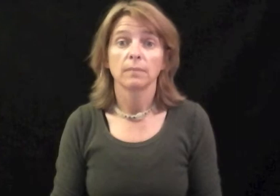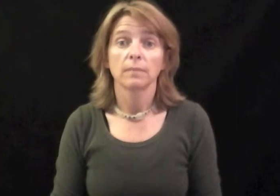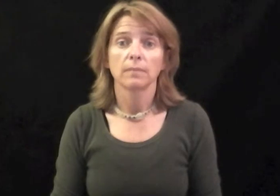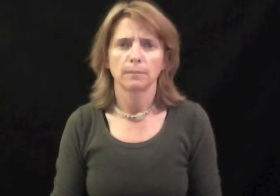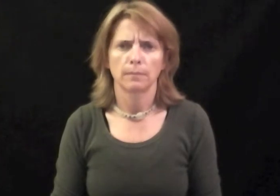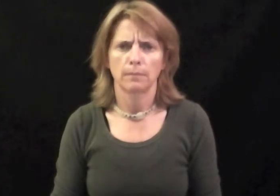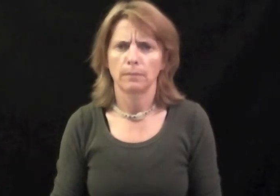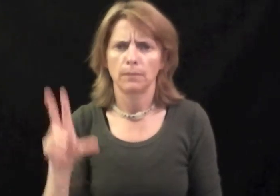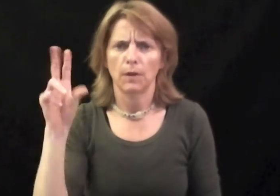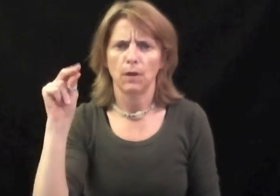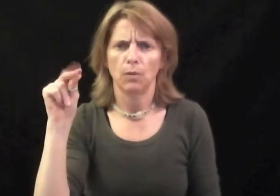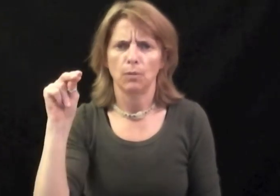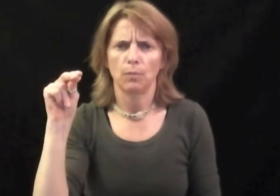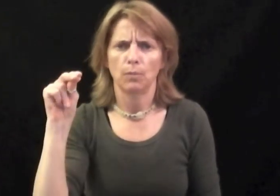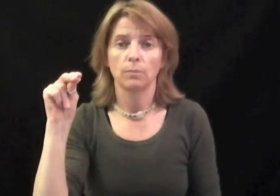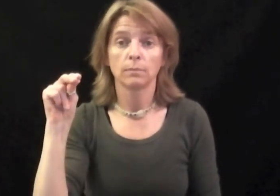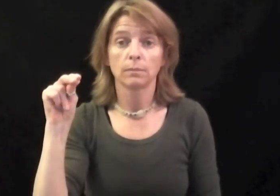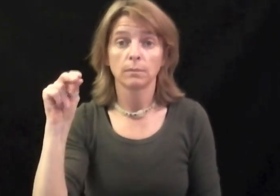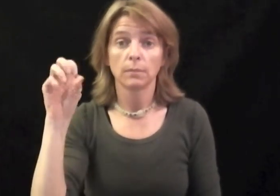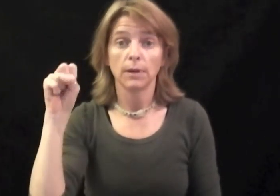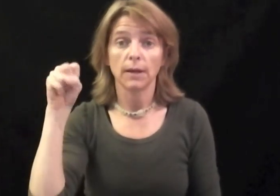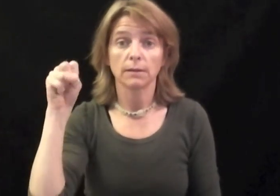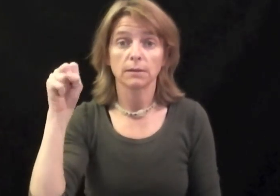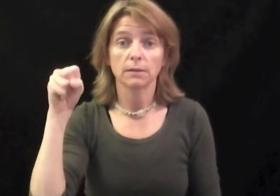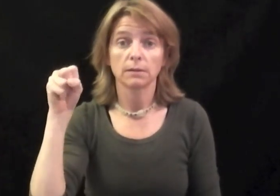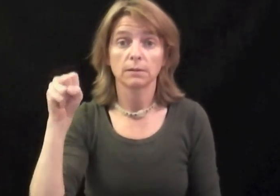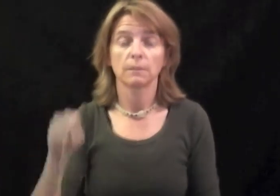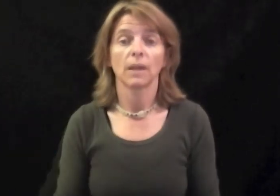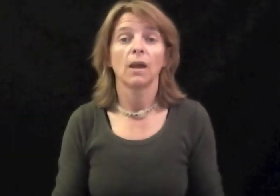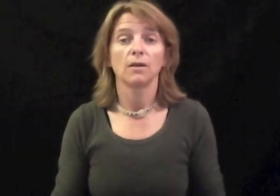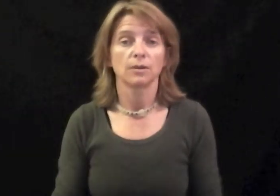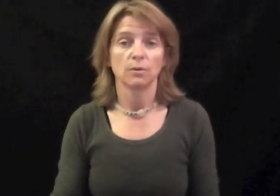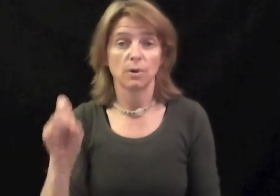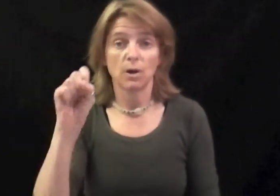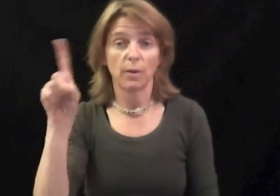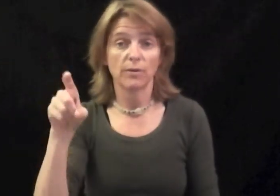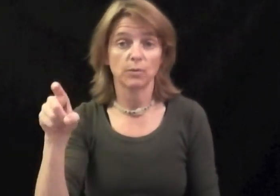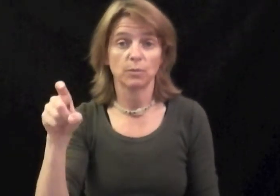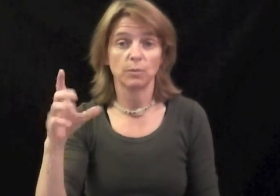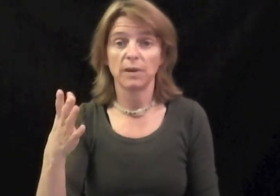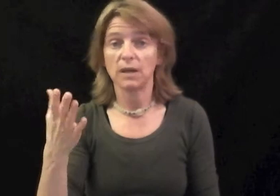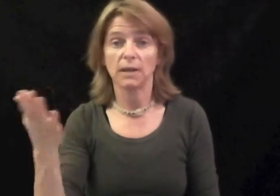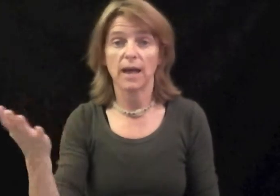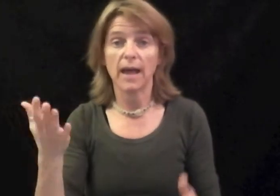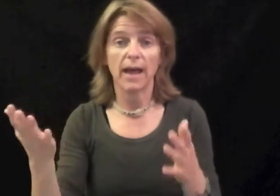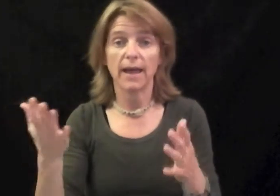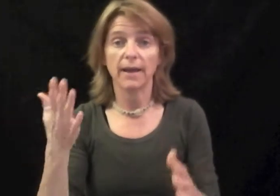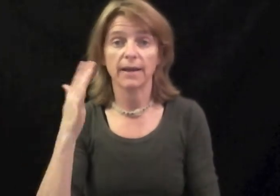No. Yes. So, a question would be like,